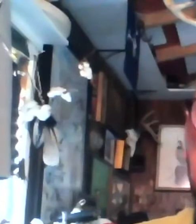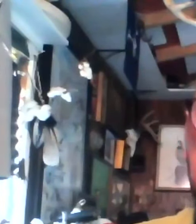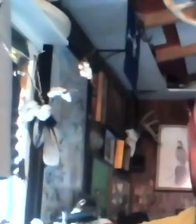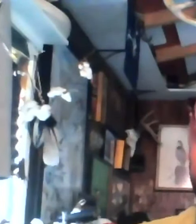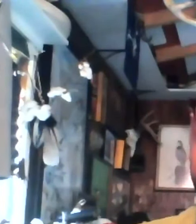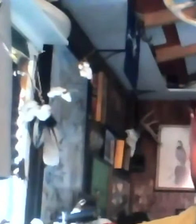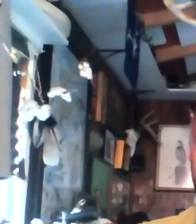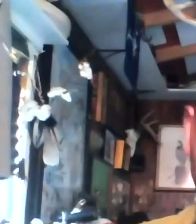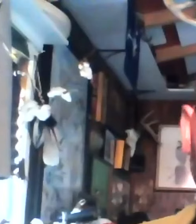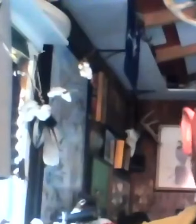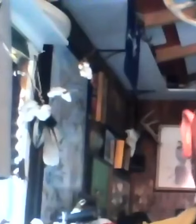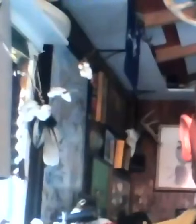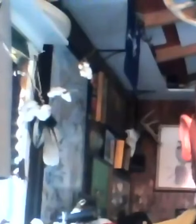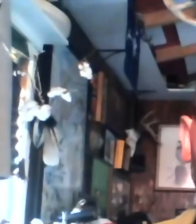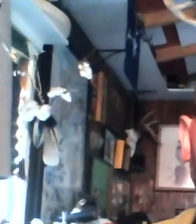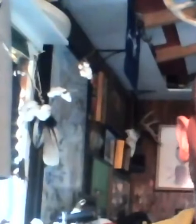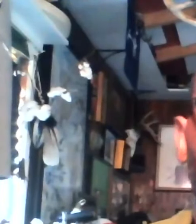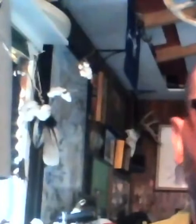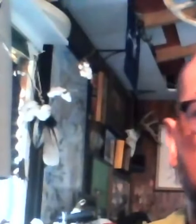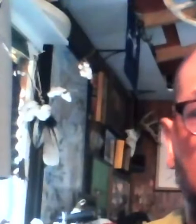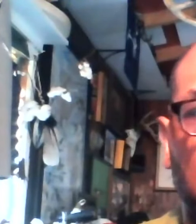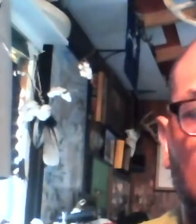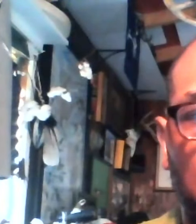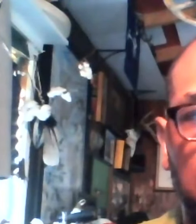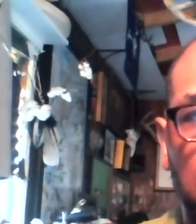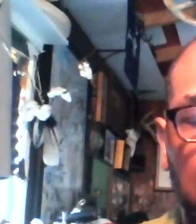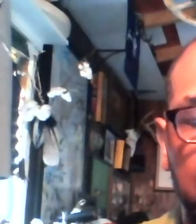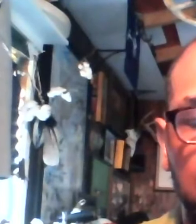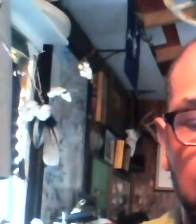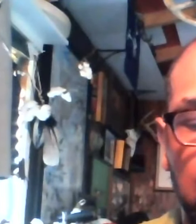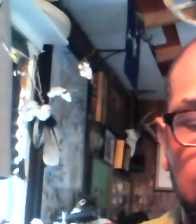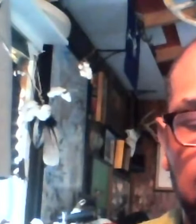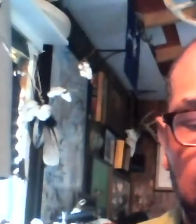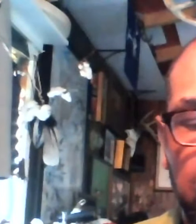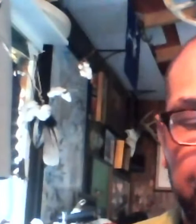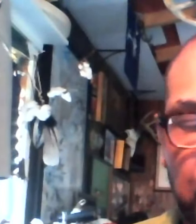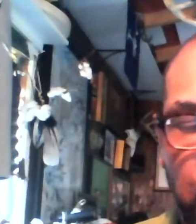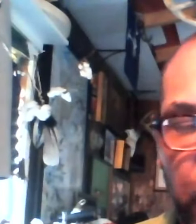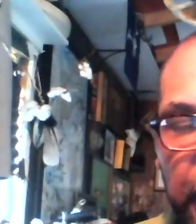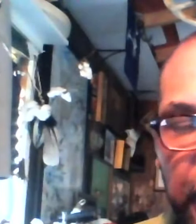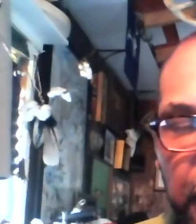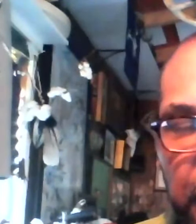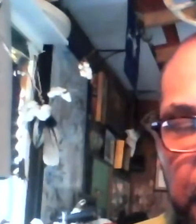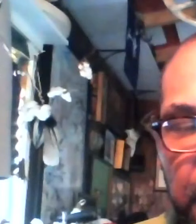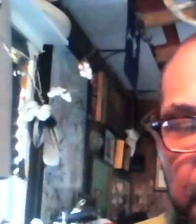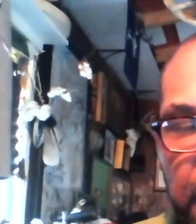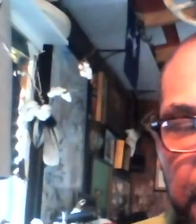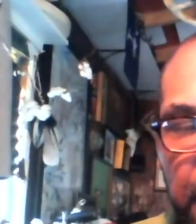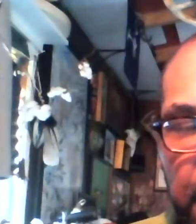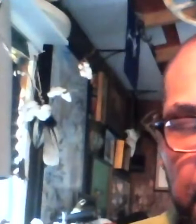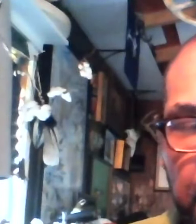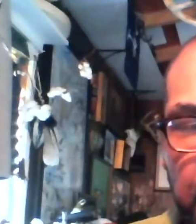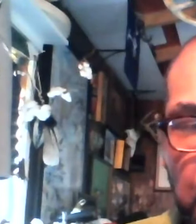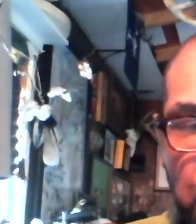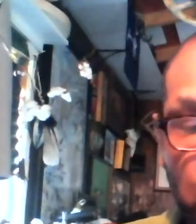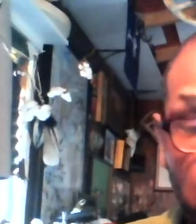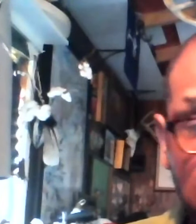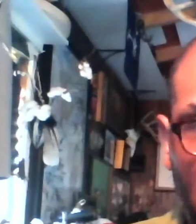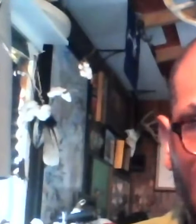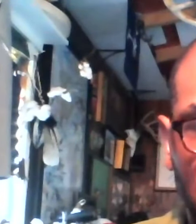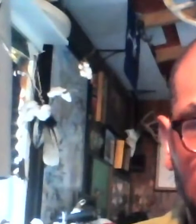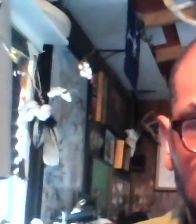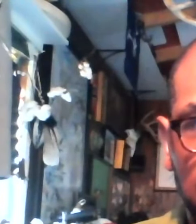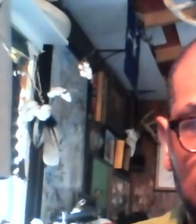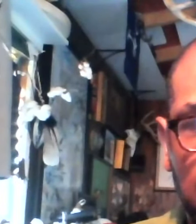interplay that I make as a cultural ornithologist between. Who